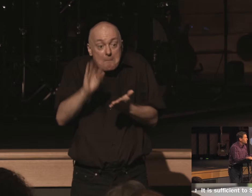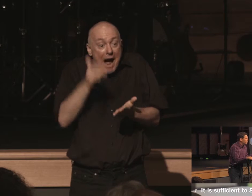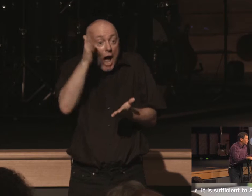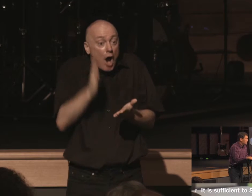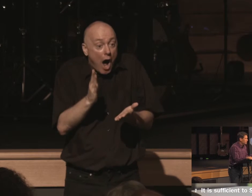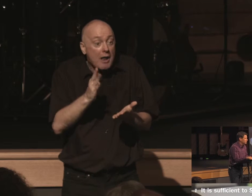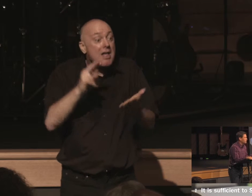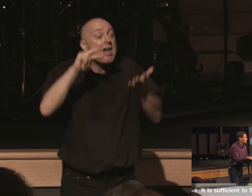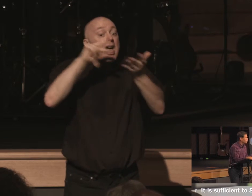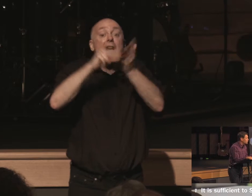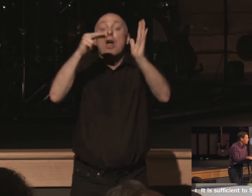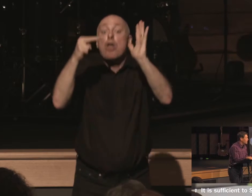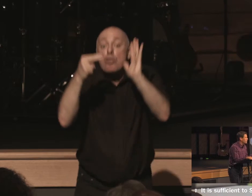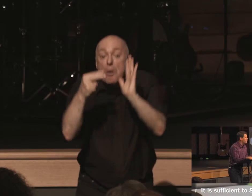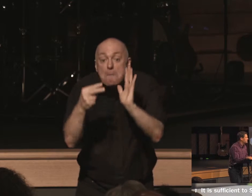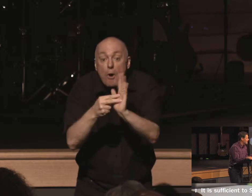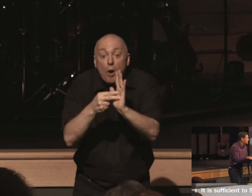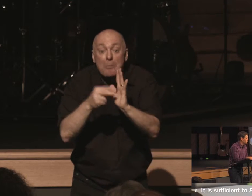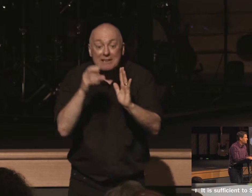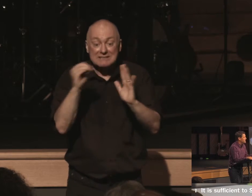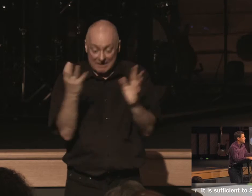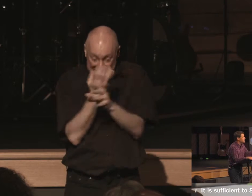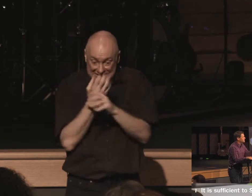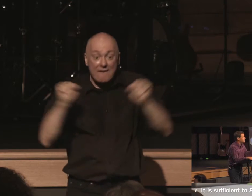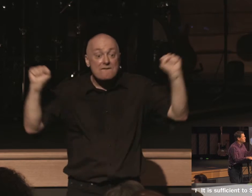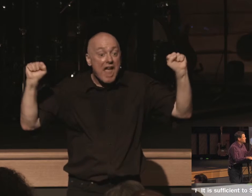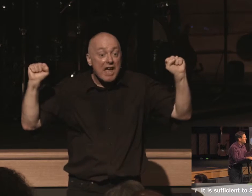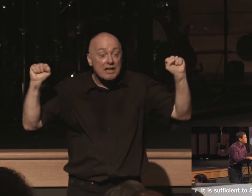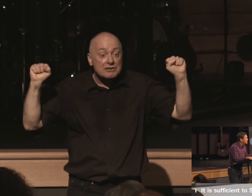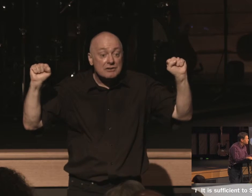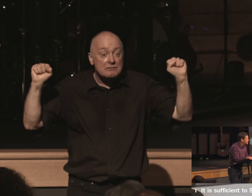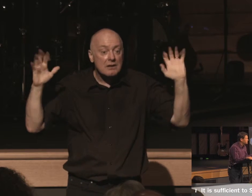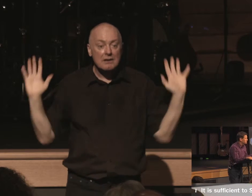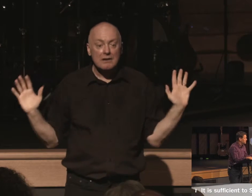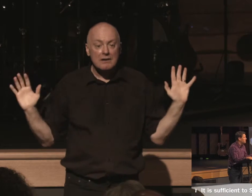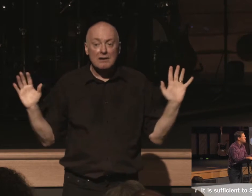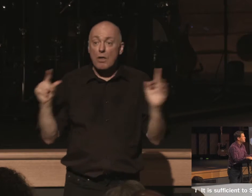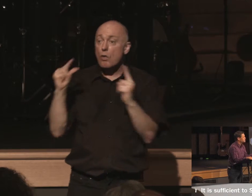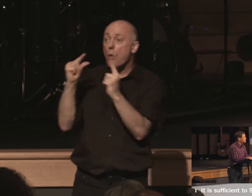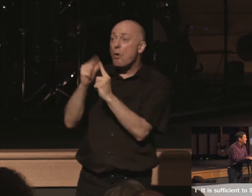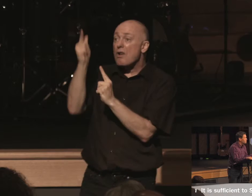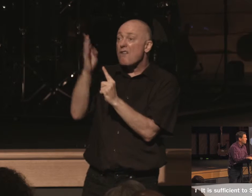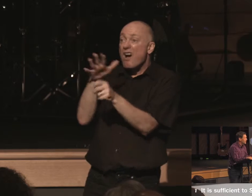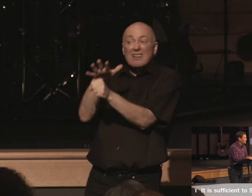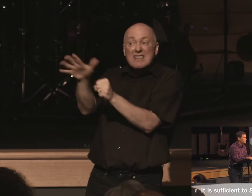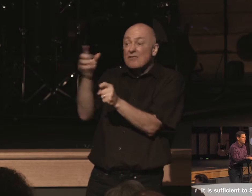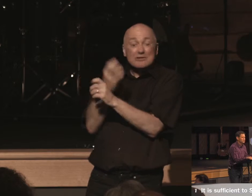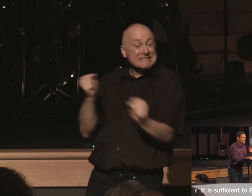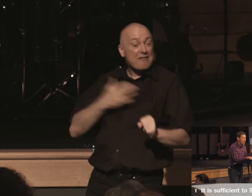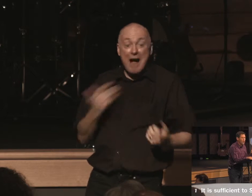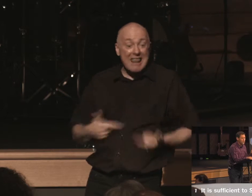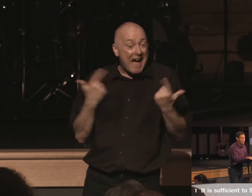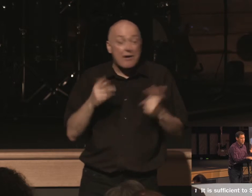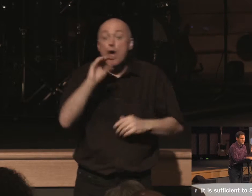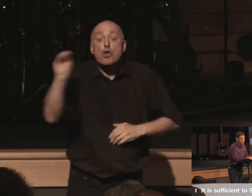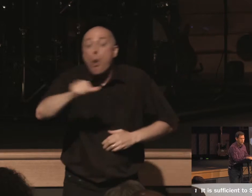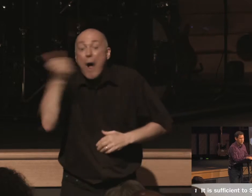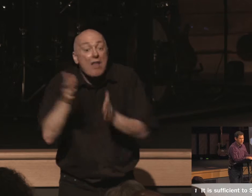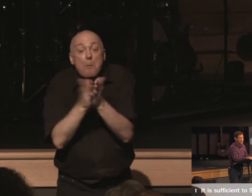purpose of the story of redemption is its sufficiency to save my life now listen there's no other book in the universe that can